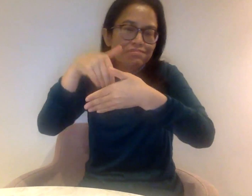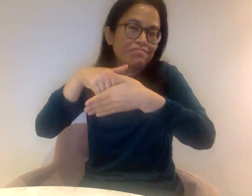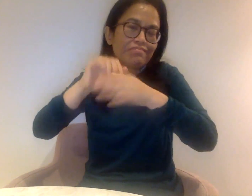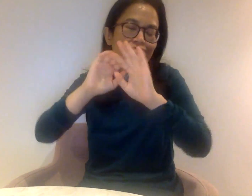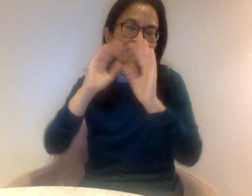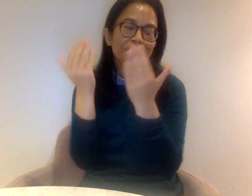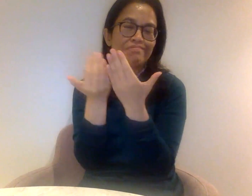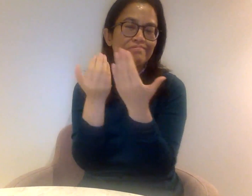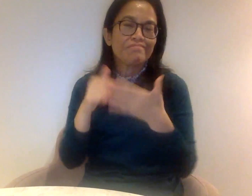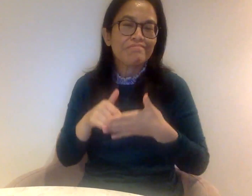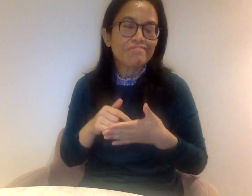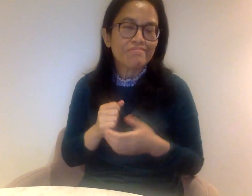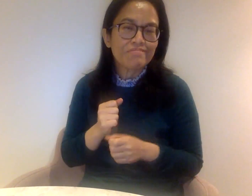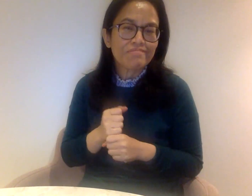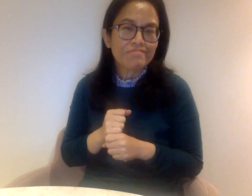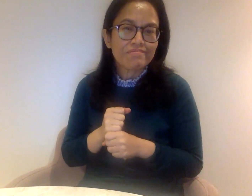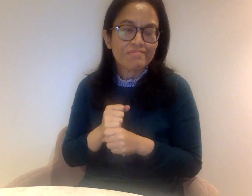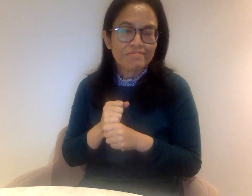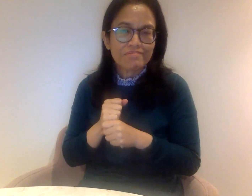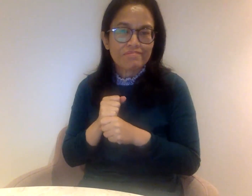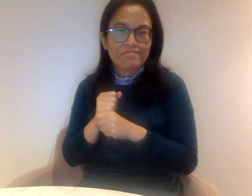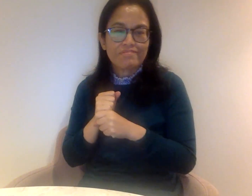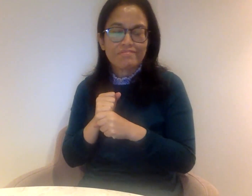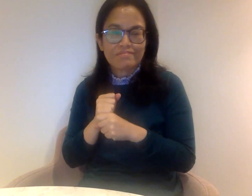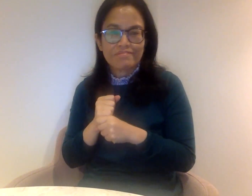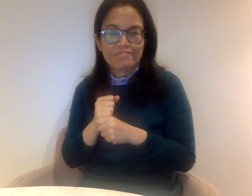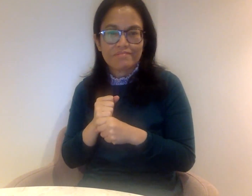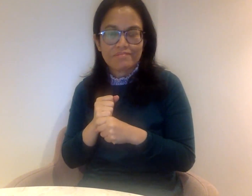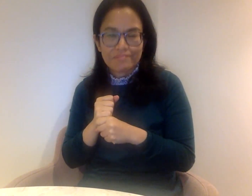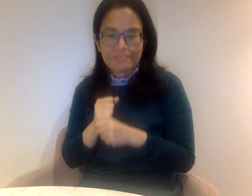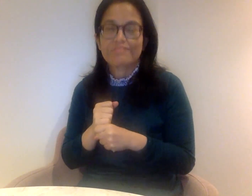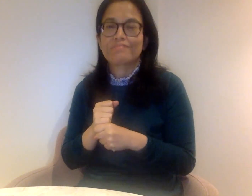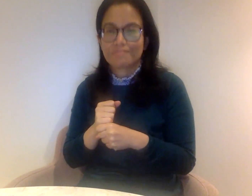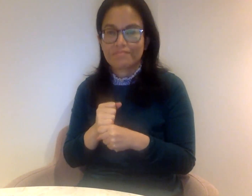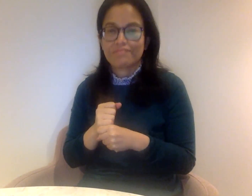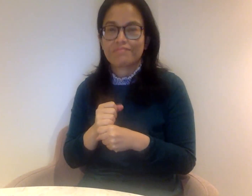global features that sign languages have in common as a visual language.